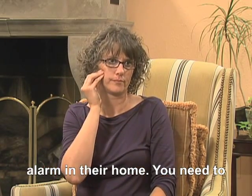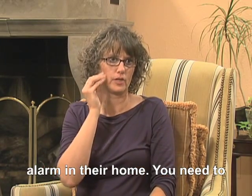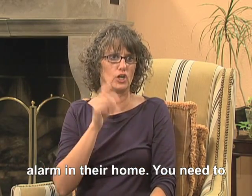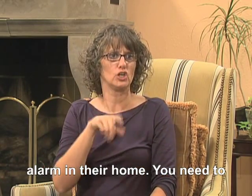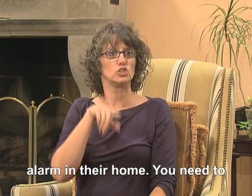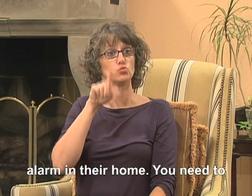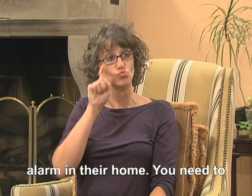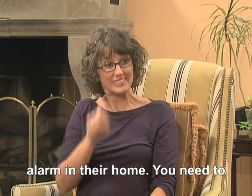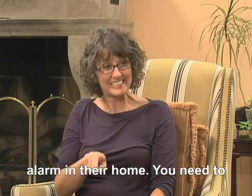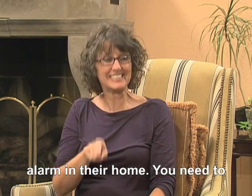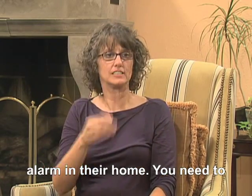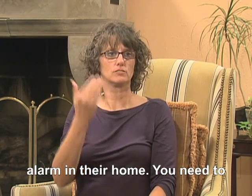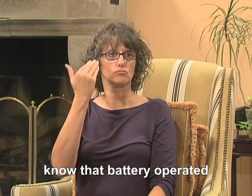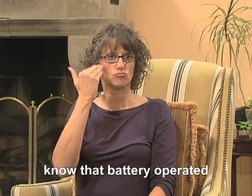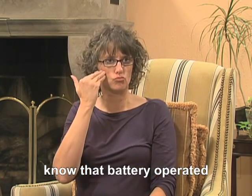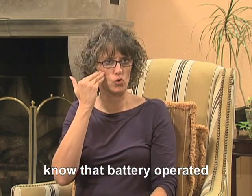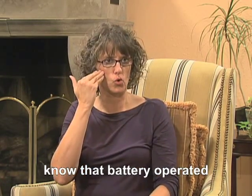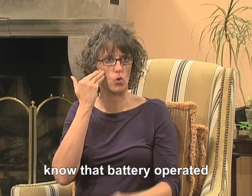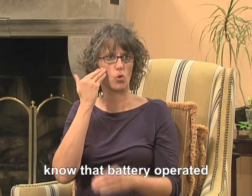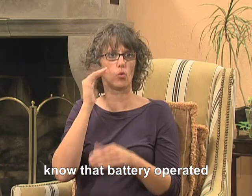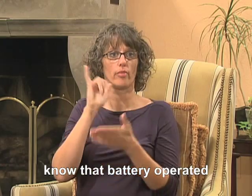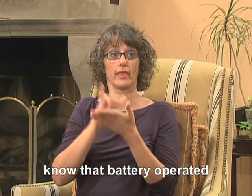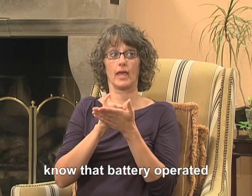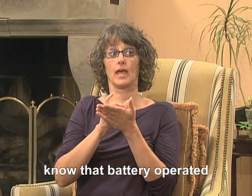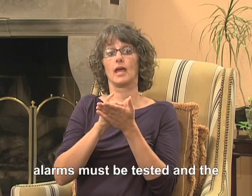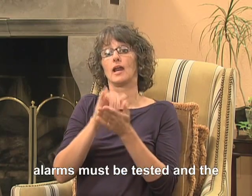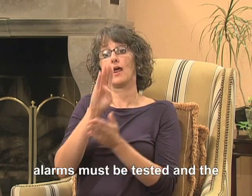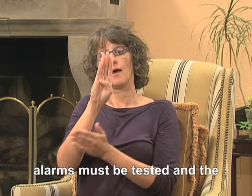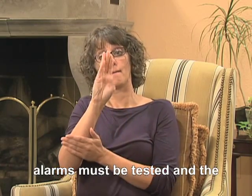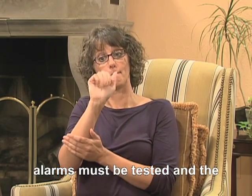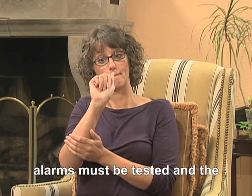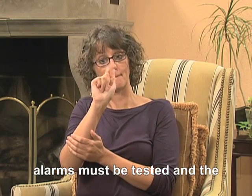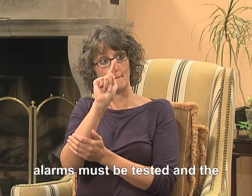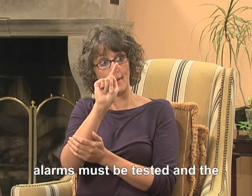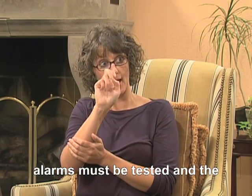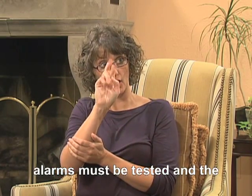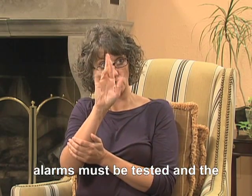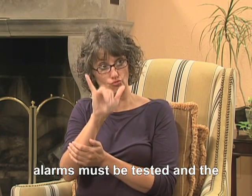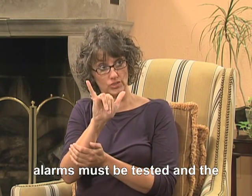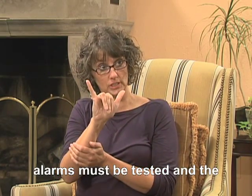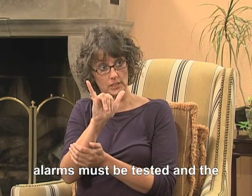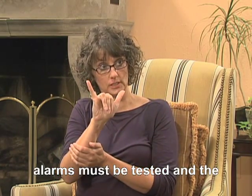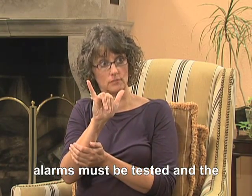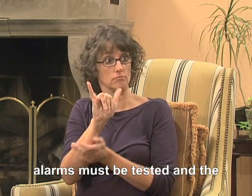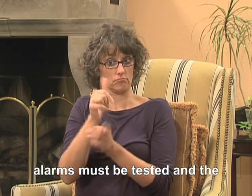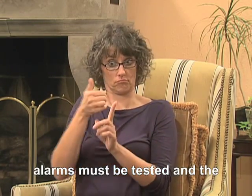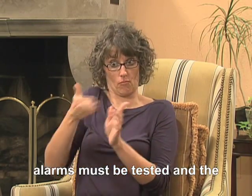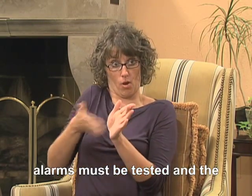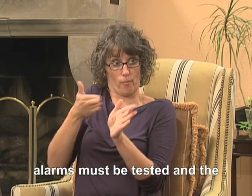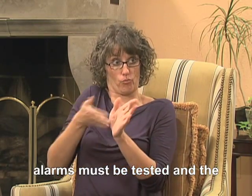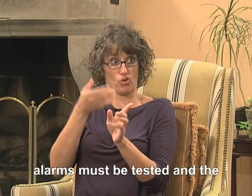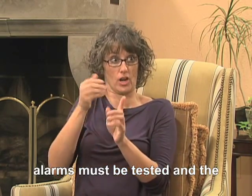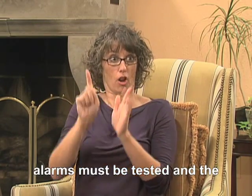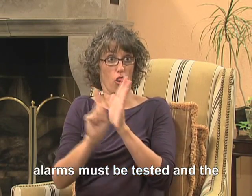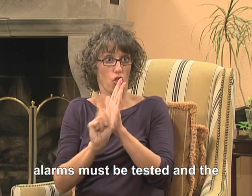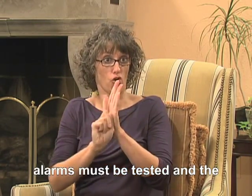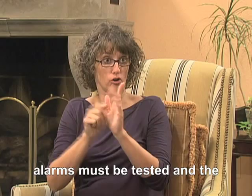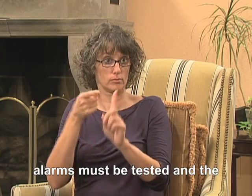You need to know that battery operated alarms must be